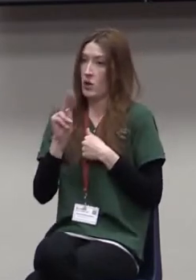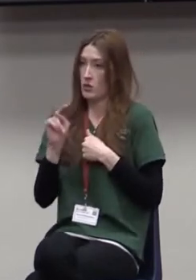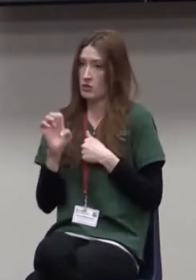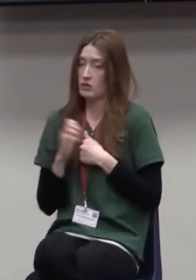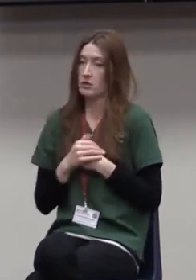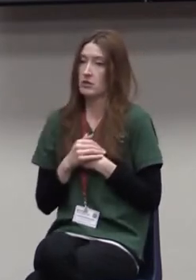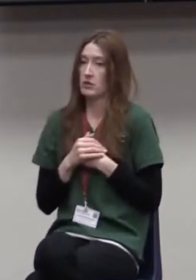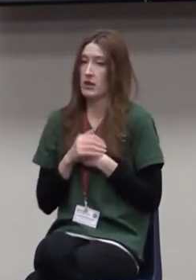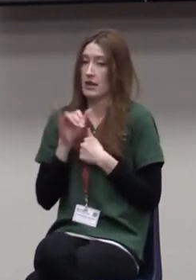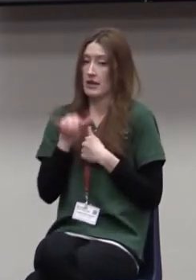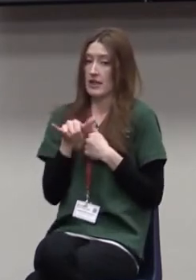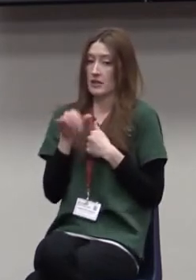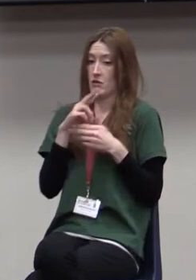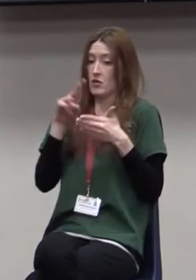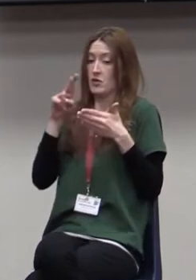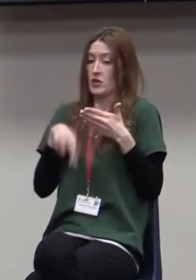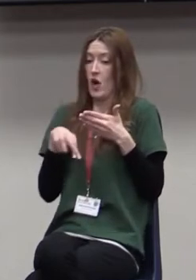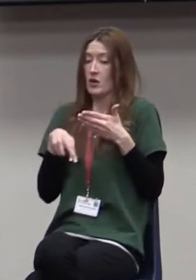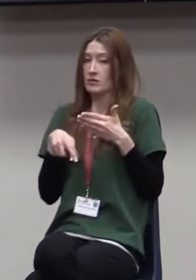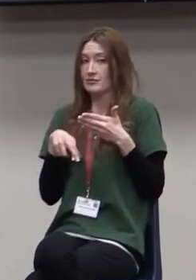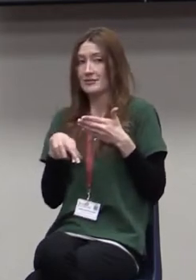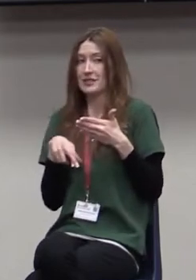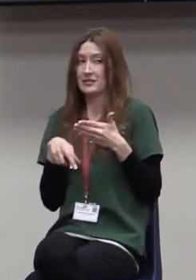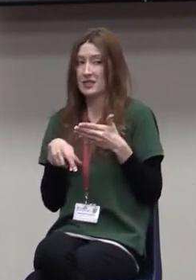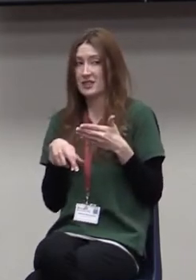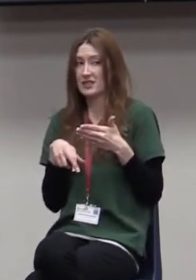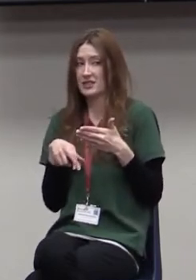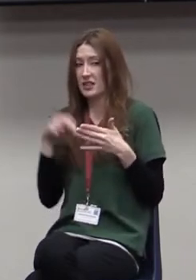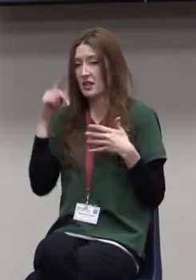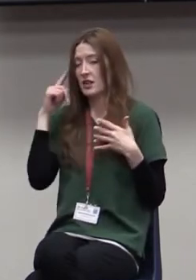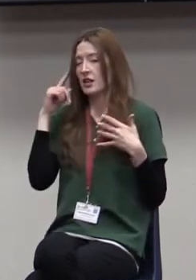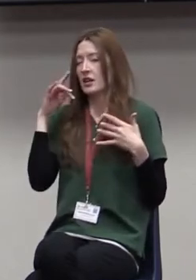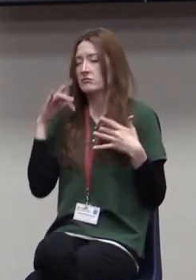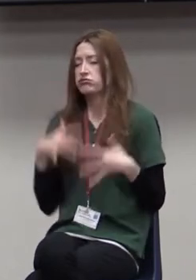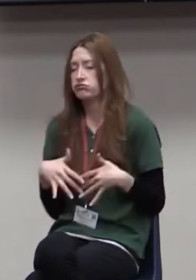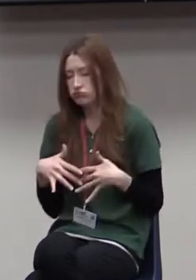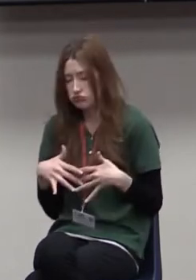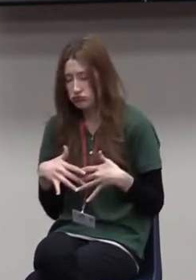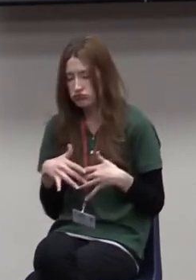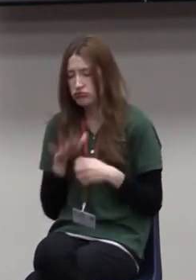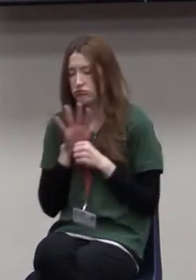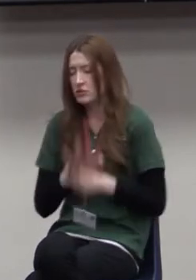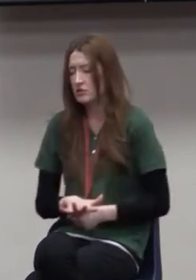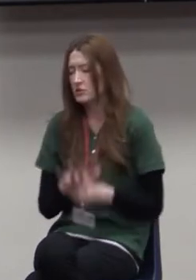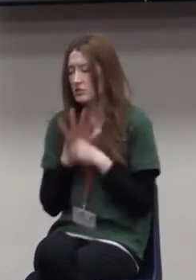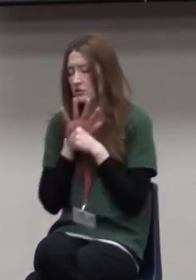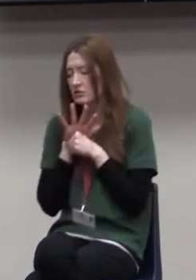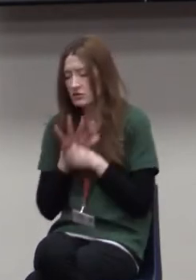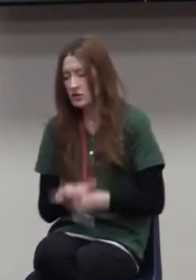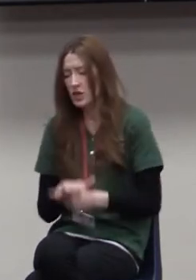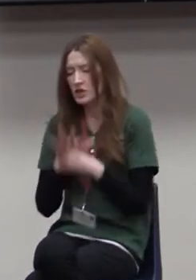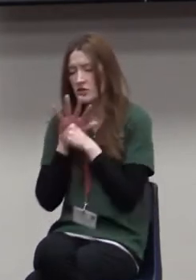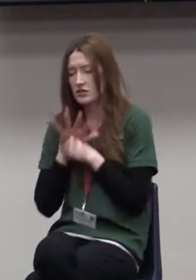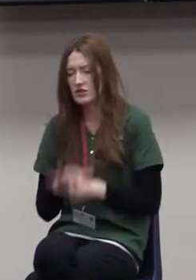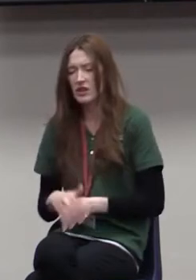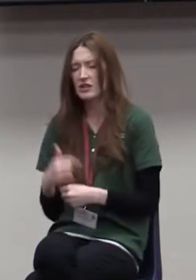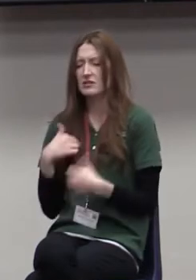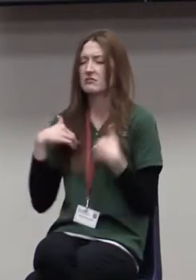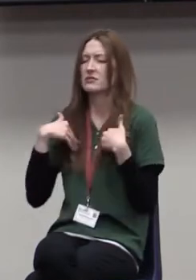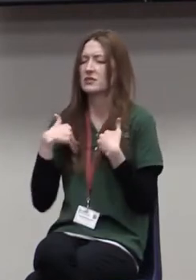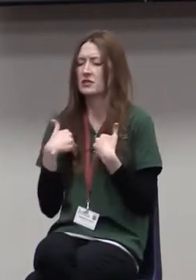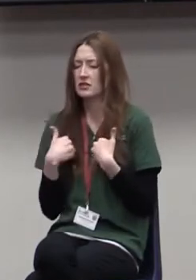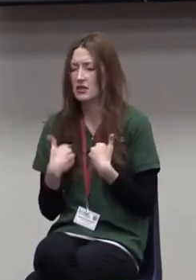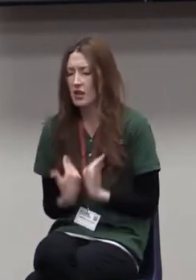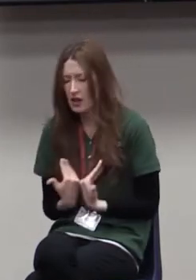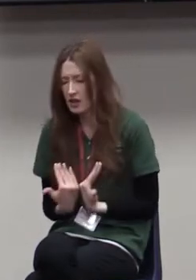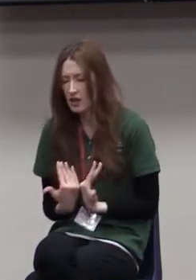result of being worn out, burned out. They're dealing with stress beyond unbelief. They're fatigued. And what